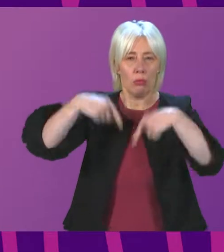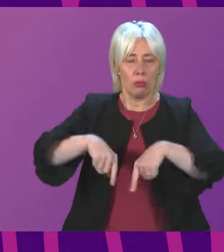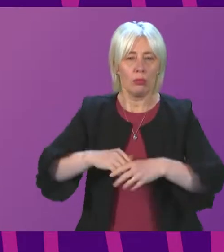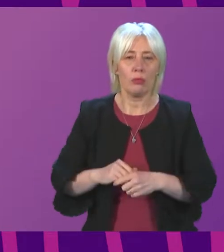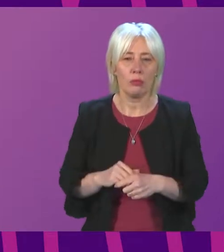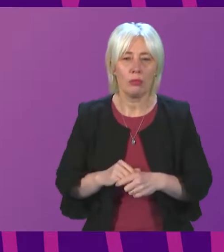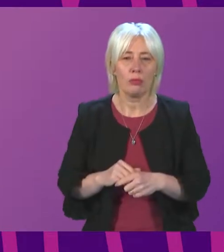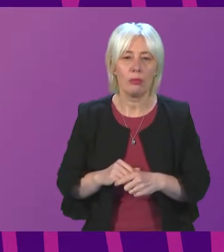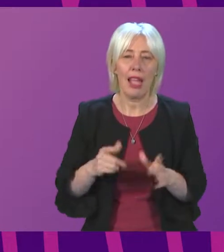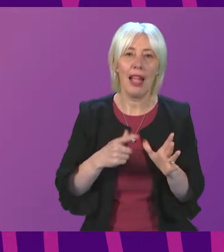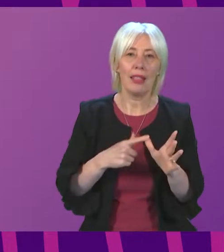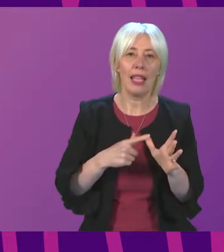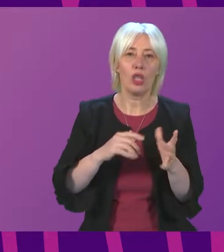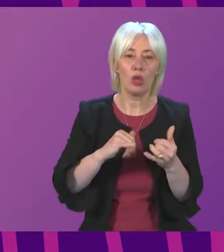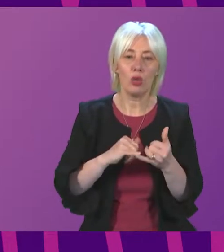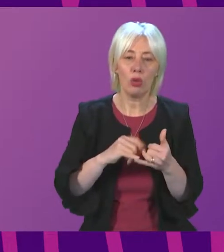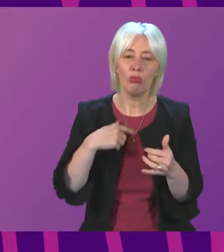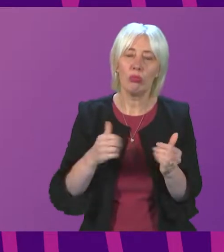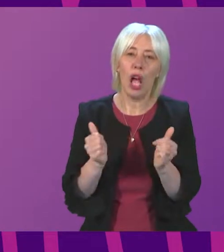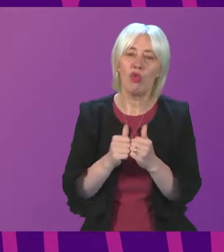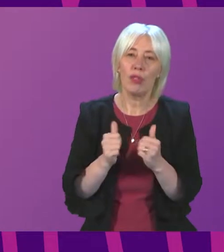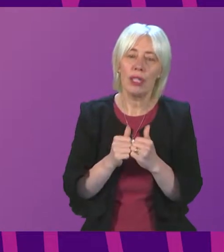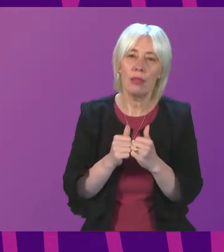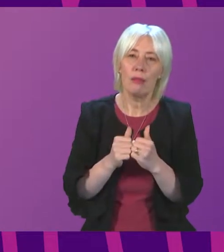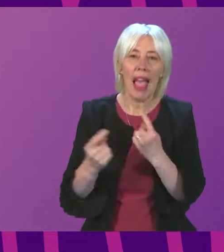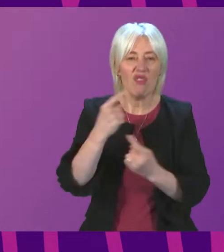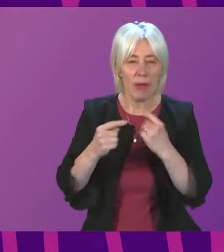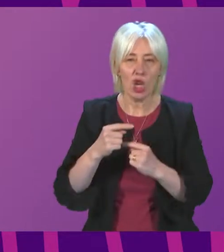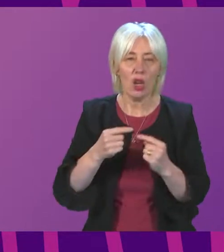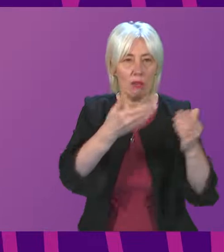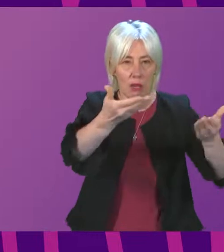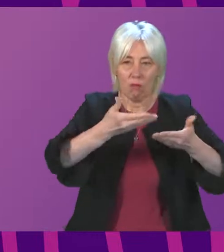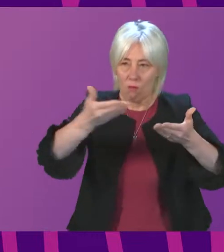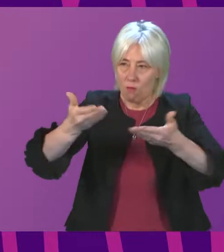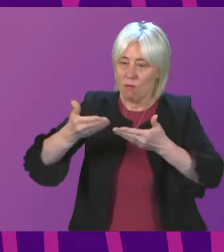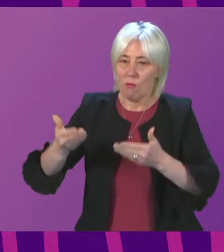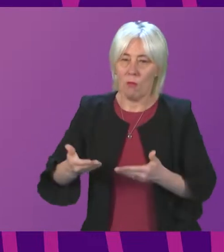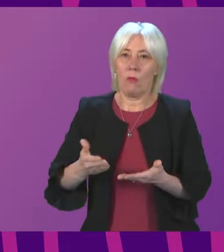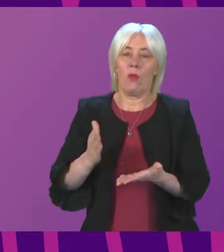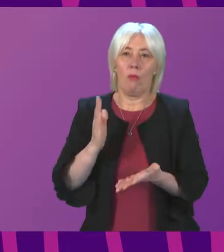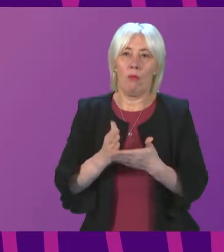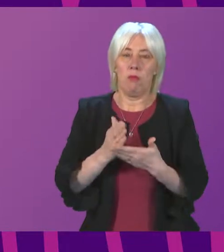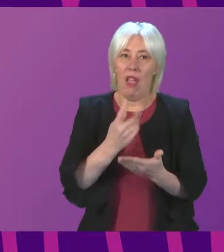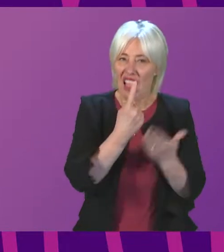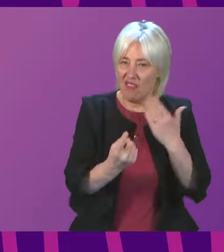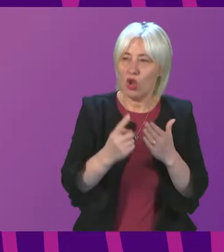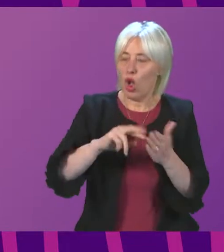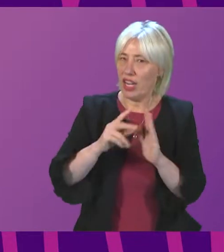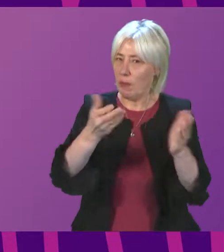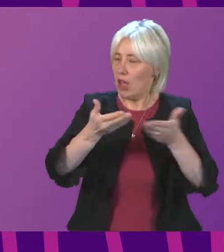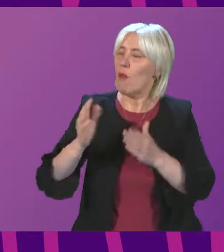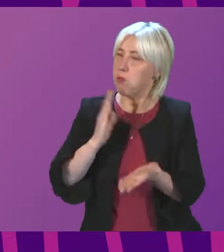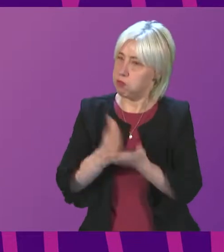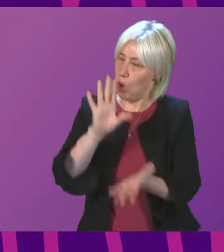Alexander Stewart. I would agree, Convener, that the information that we receive from these organisations and individuals is very comprehensive,